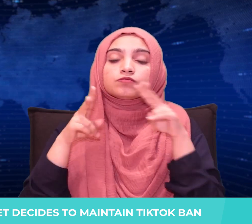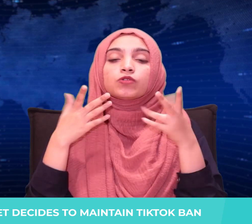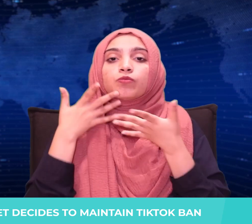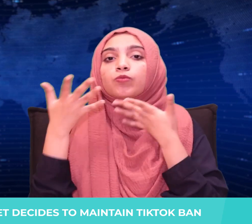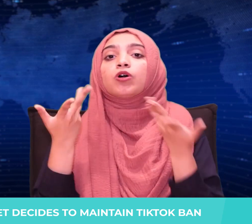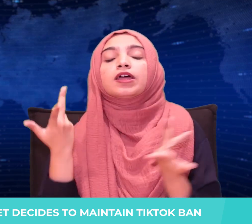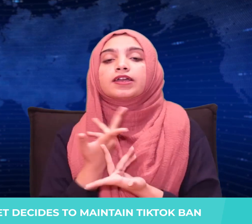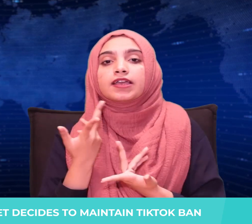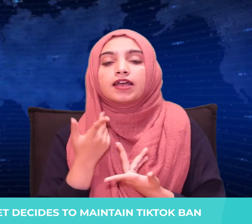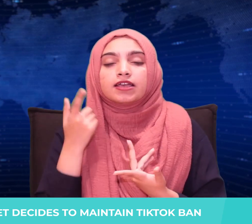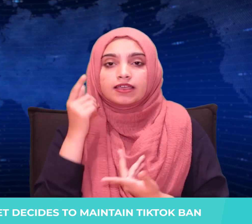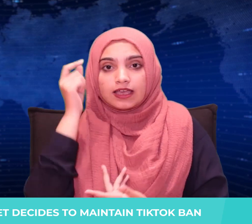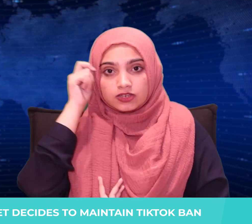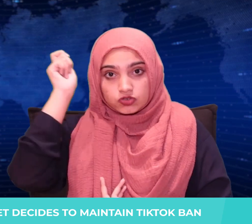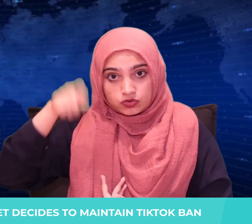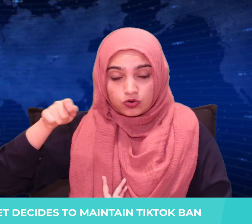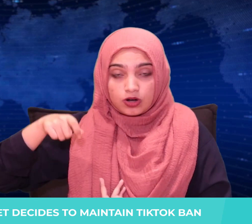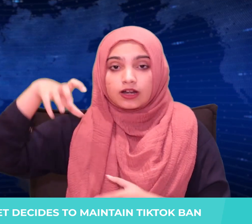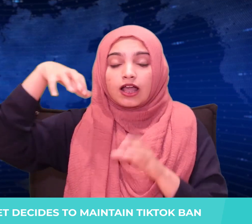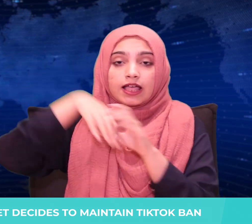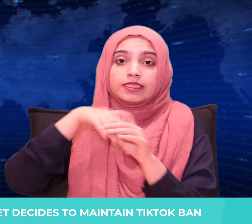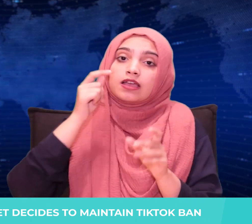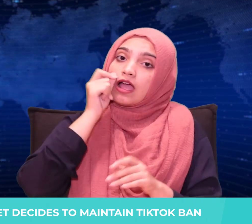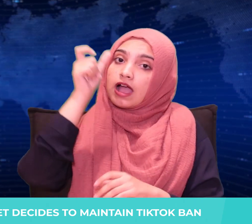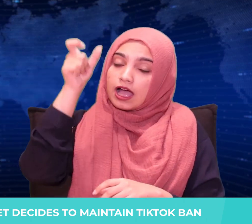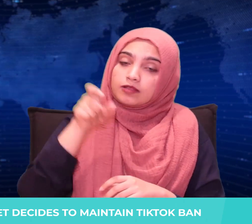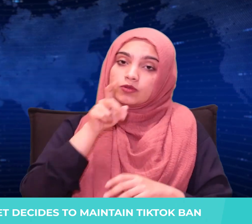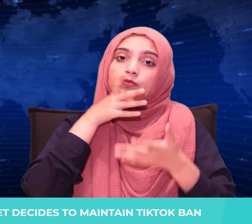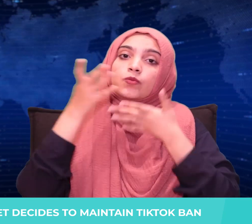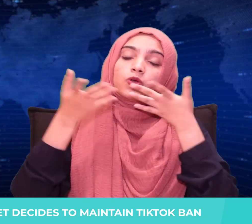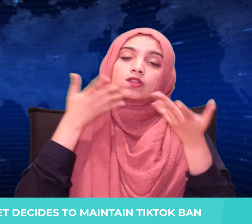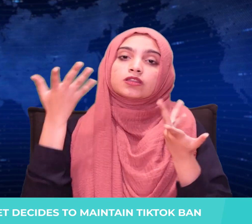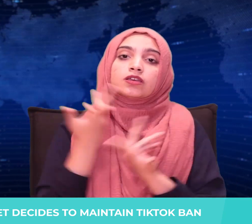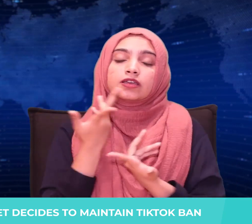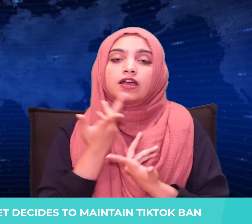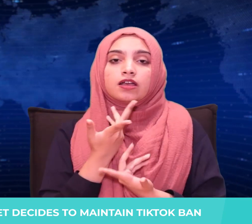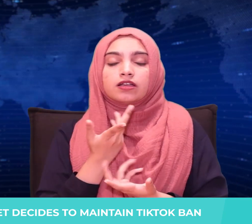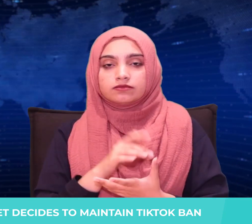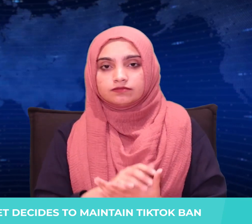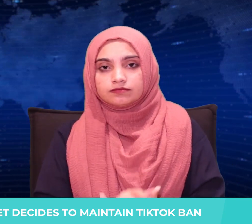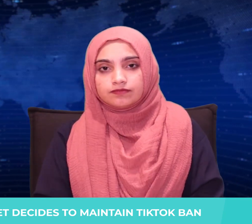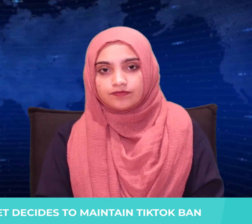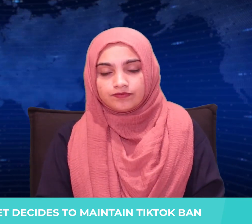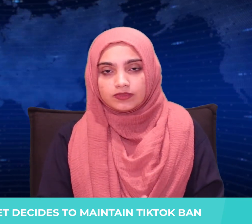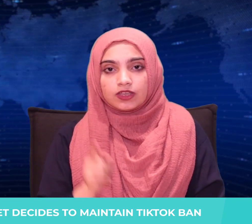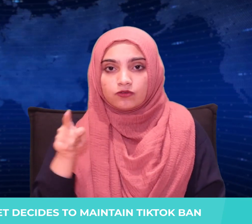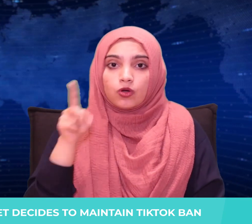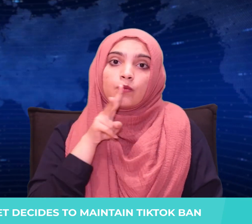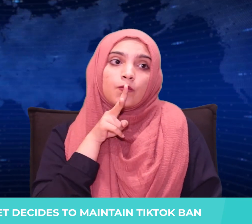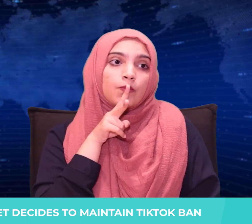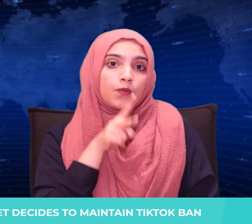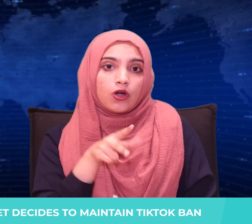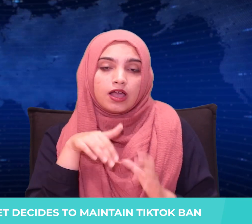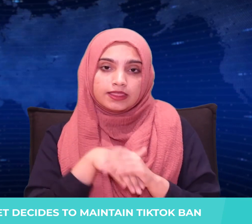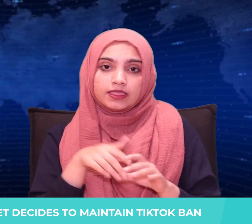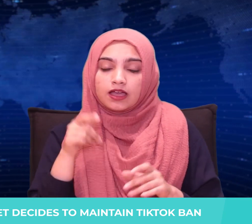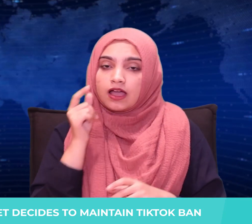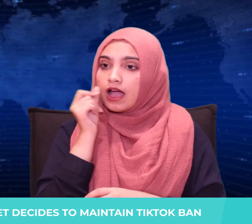In her final argument, the Acting U.S. Attorney for the West District of Washington, Tessa Gorman, Gorman,